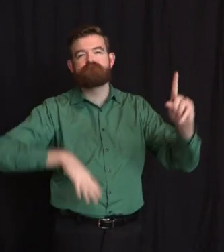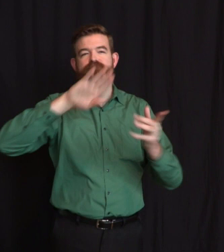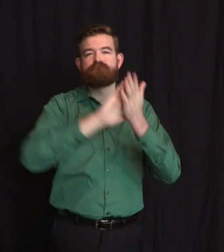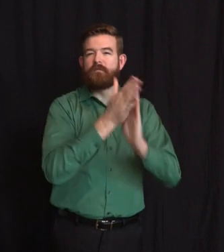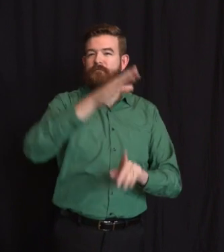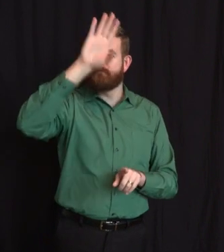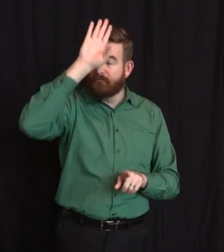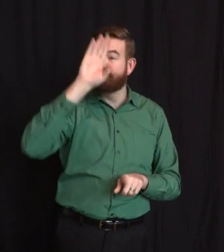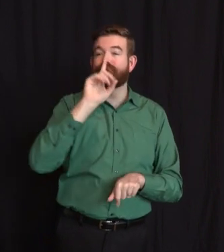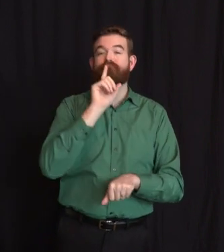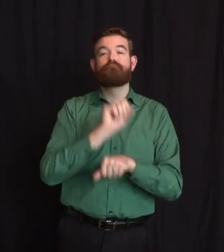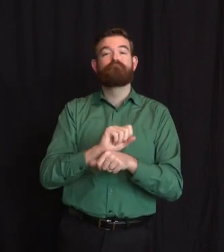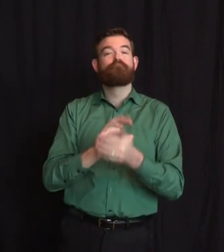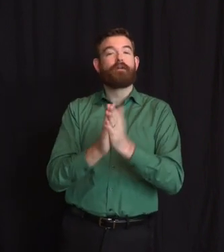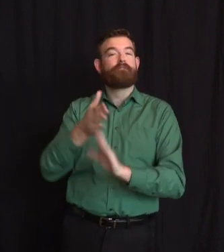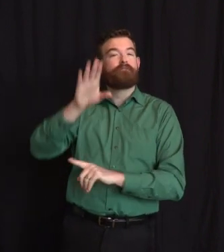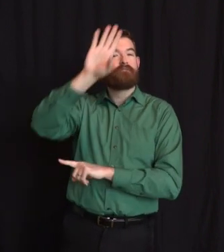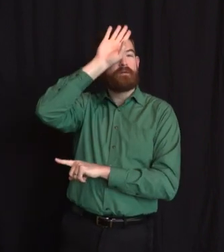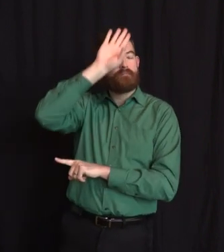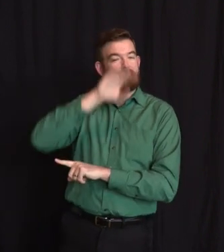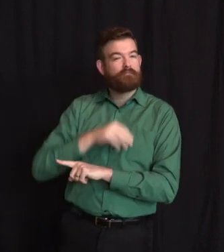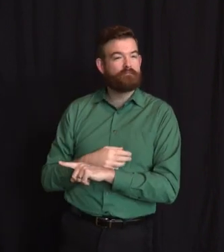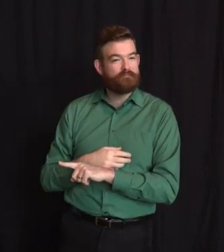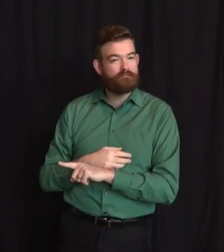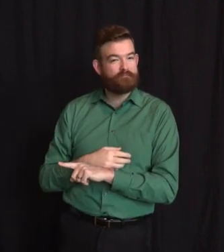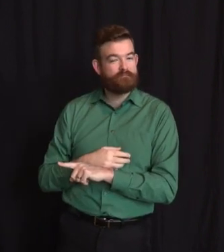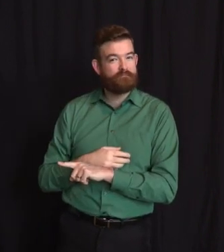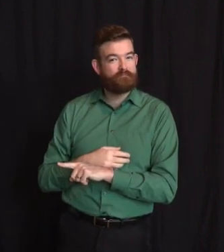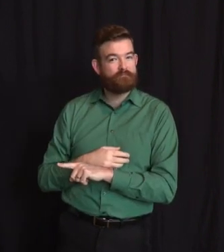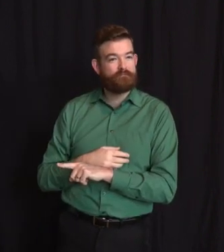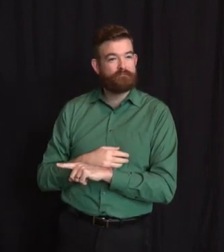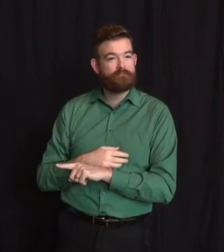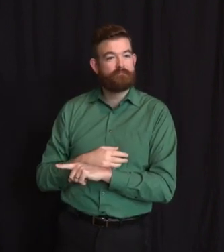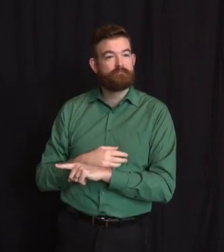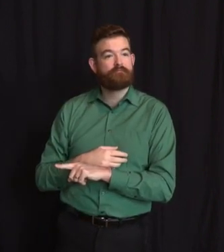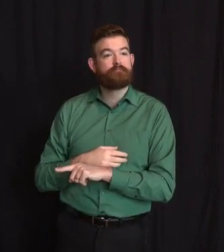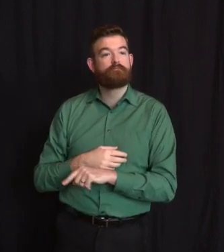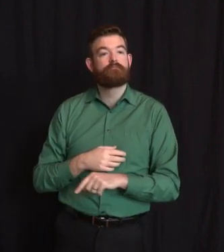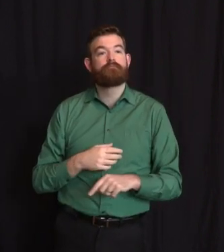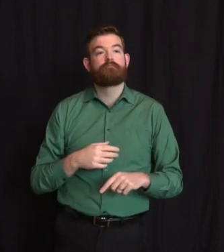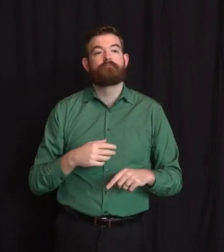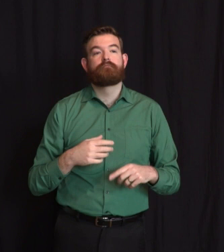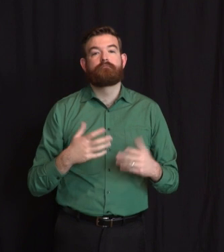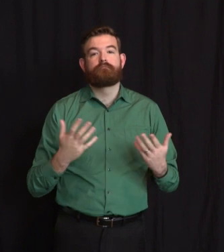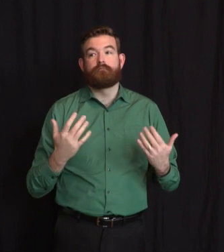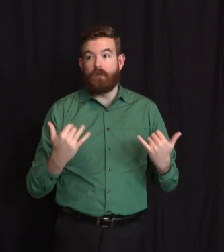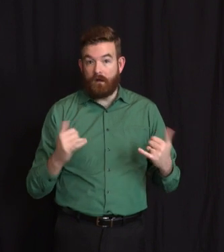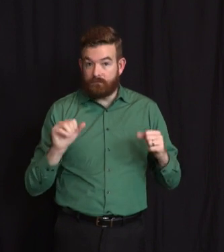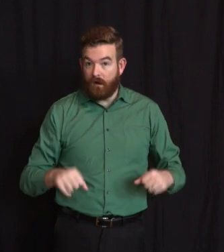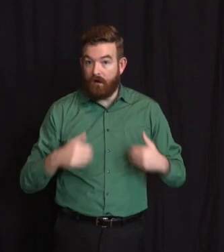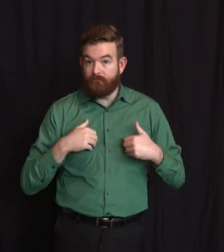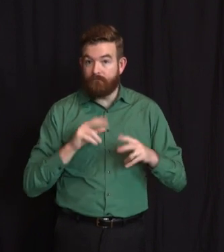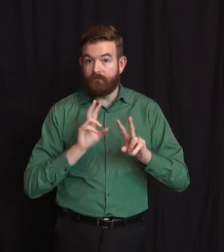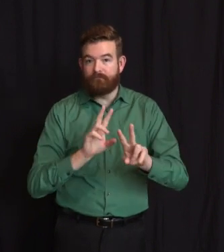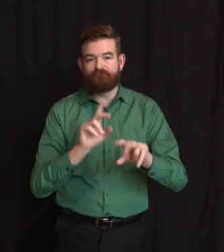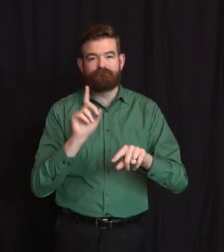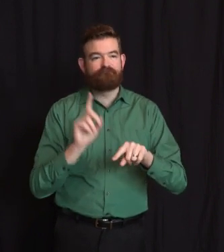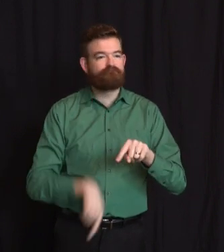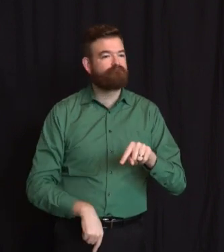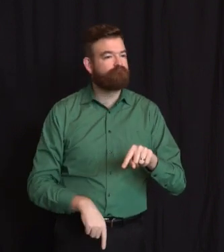could at this time, local responders organized a motor procession last night that headed out from the Port Monmouth Fire